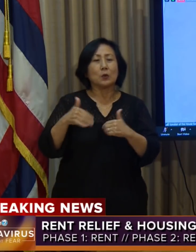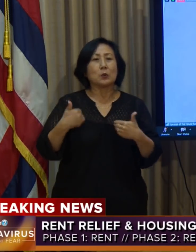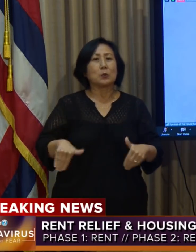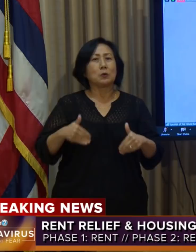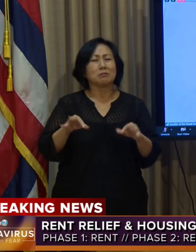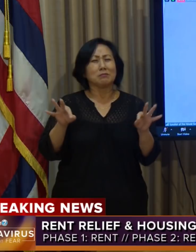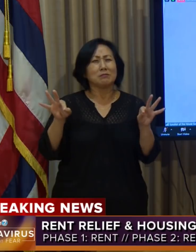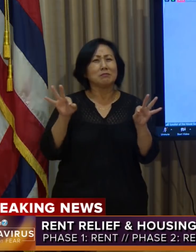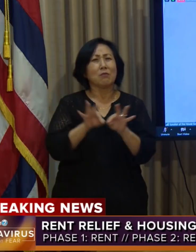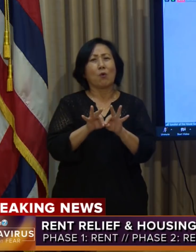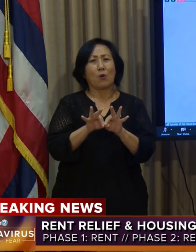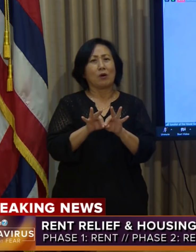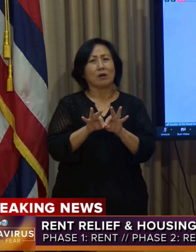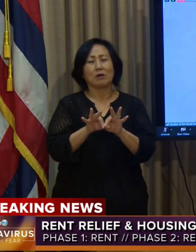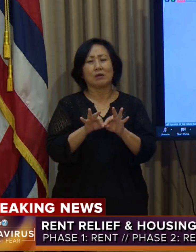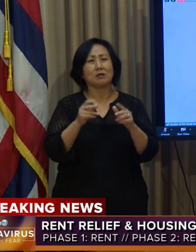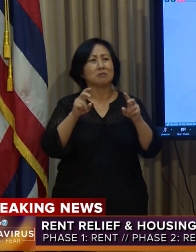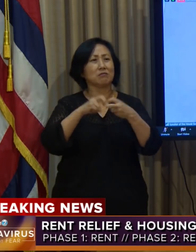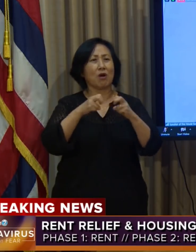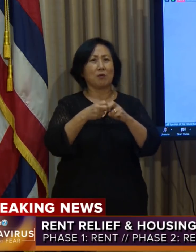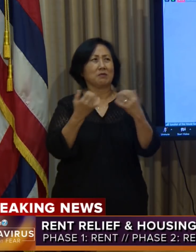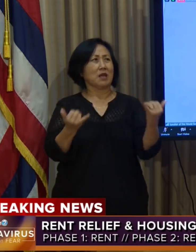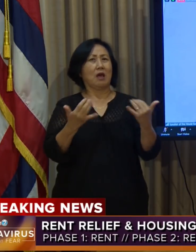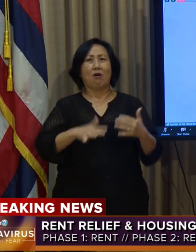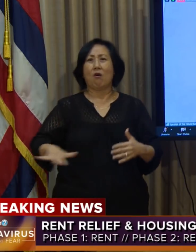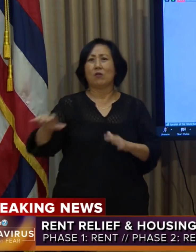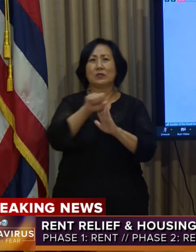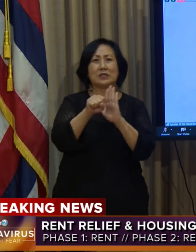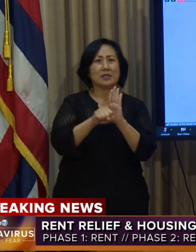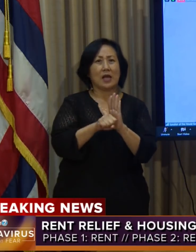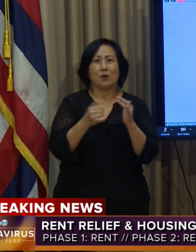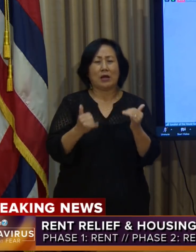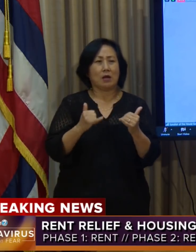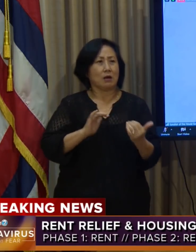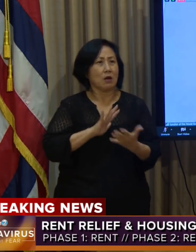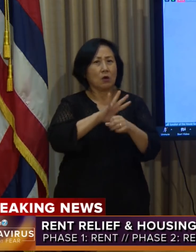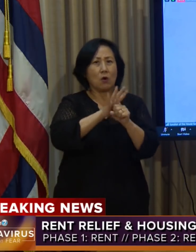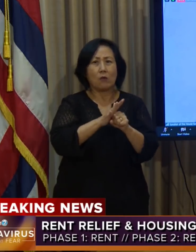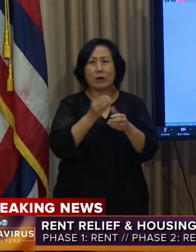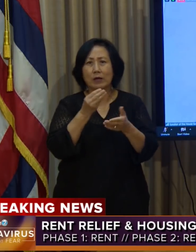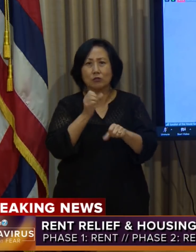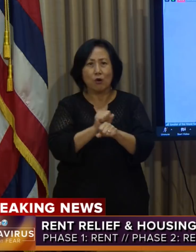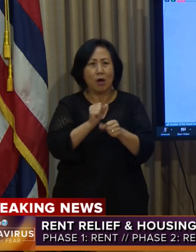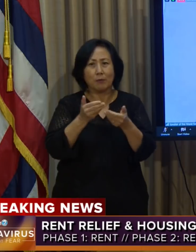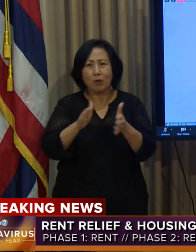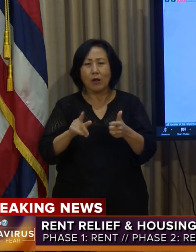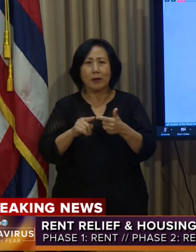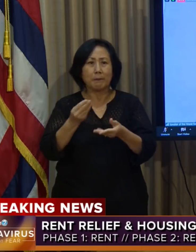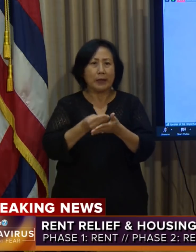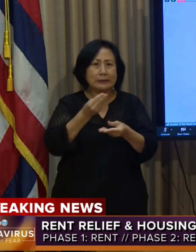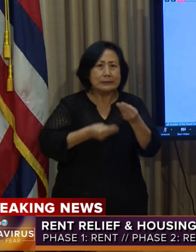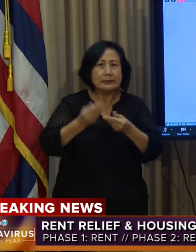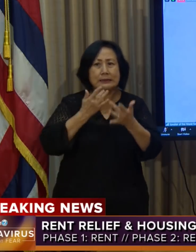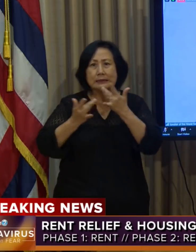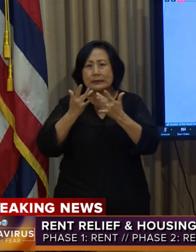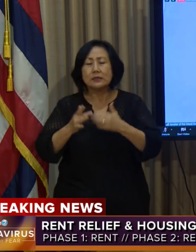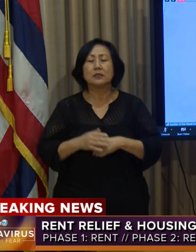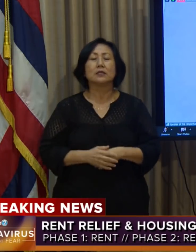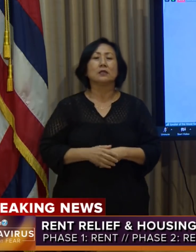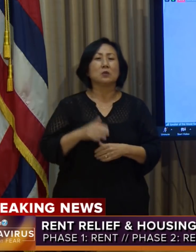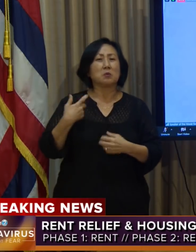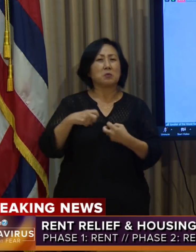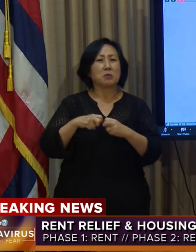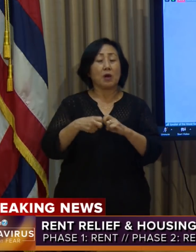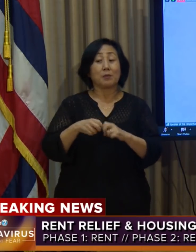one of the most important issues in our state at this time. There was